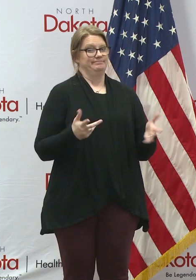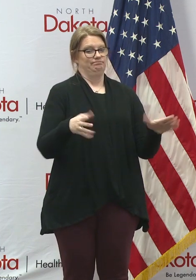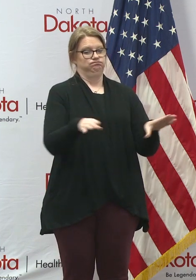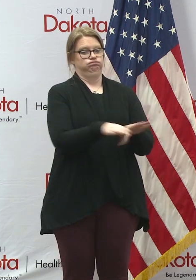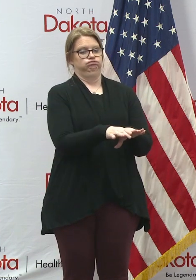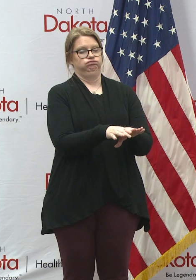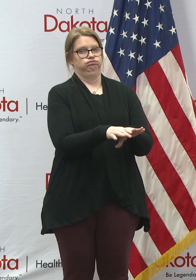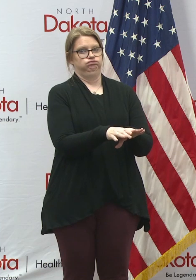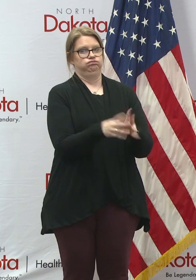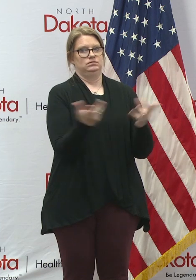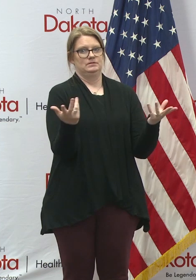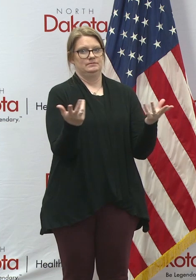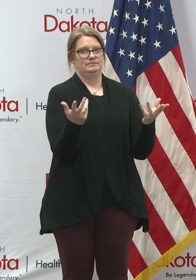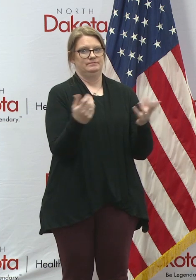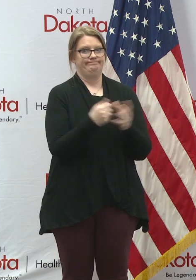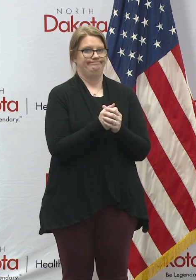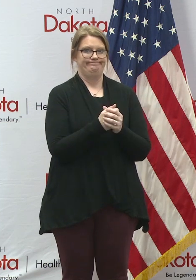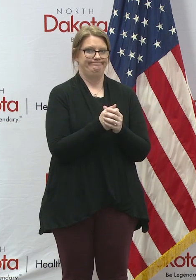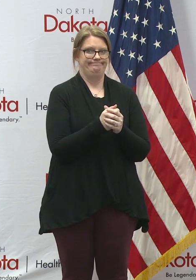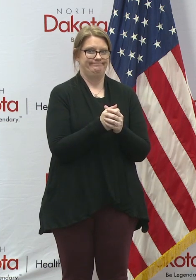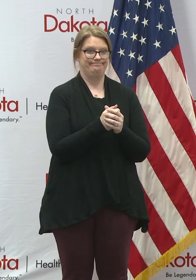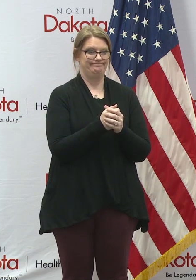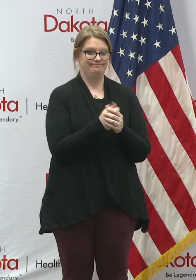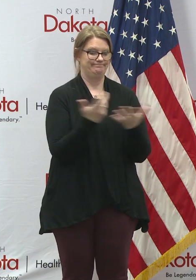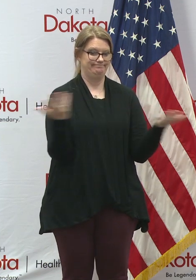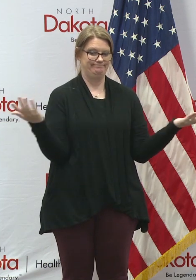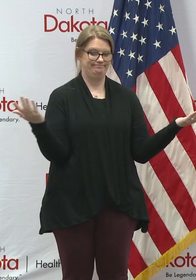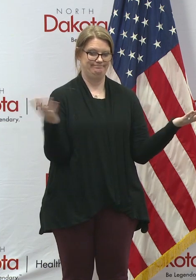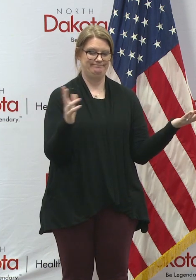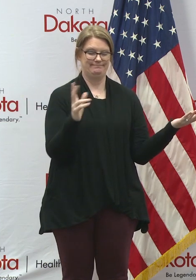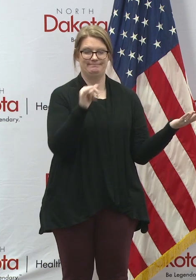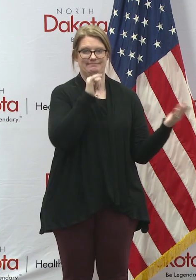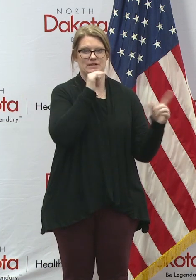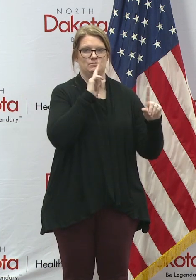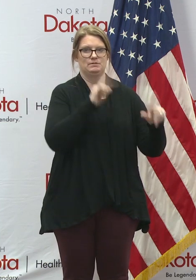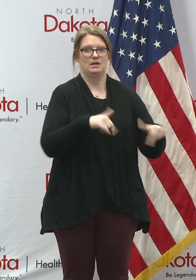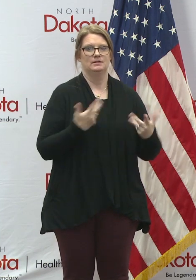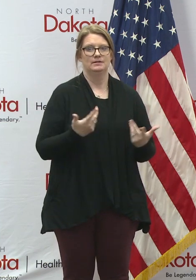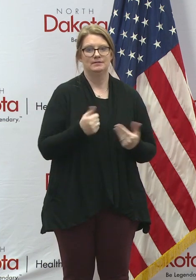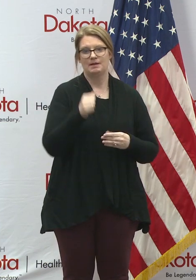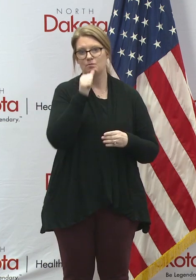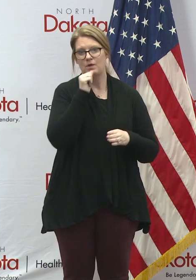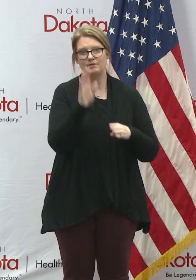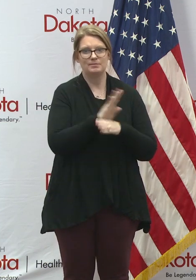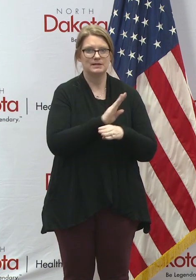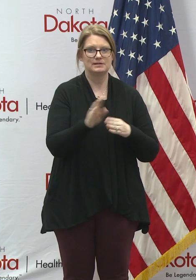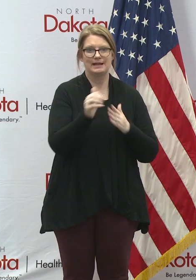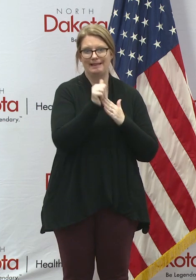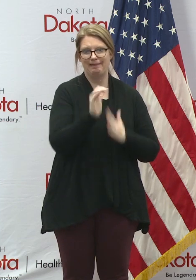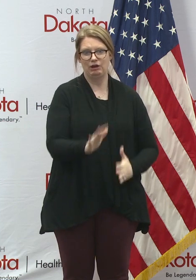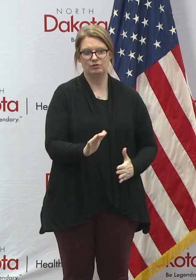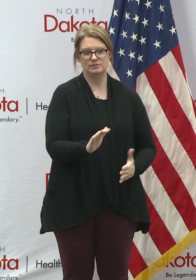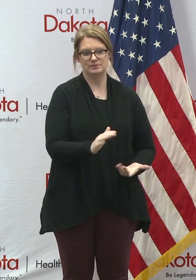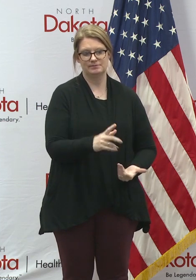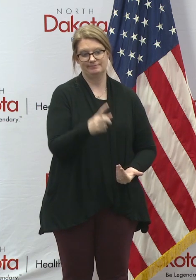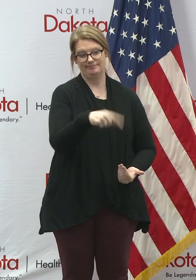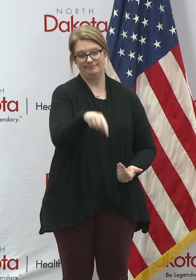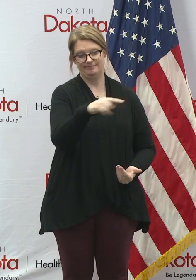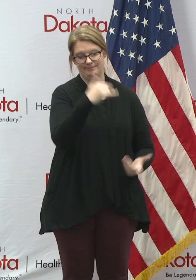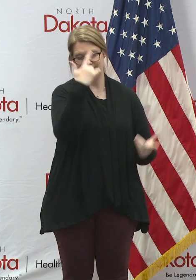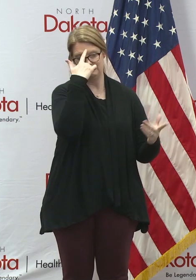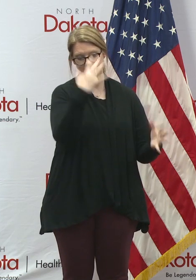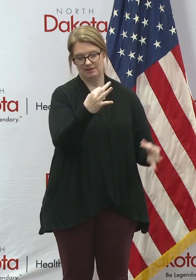closure to message the state, I don't. But private sector leaders get to make their own decisions and